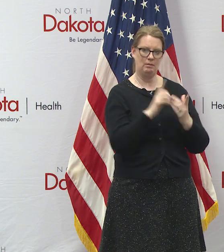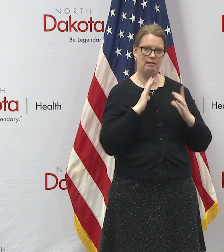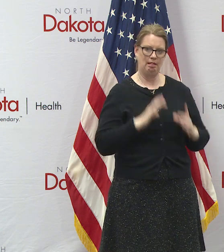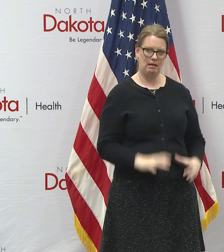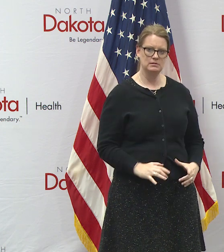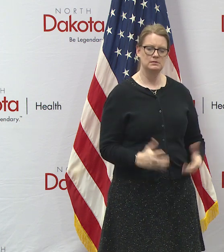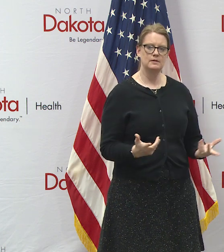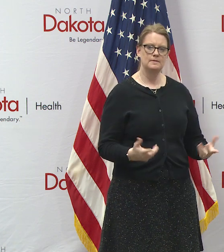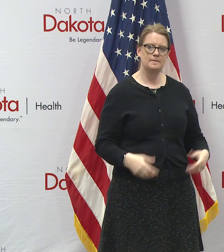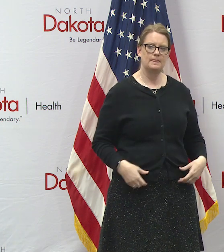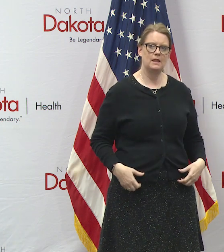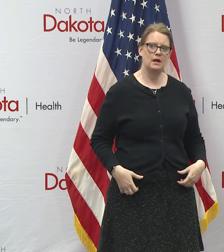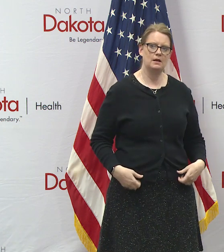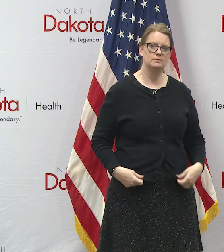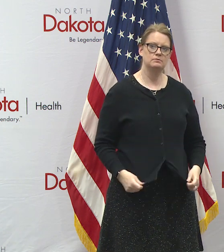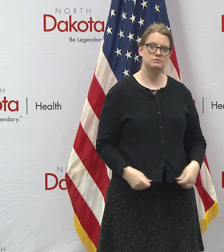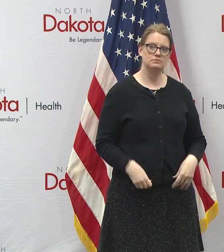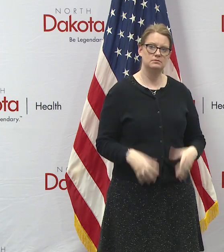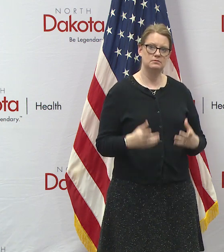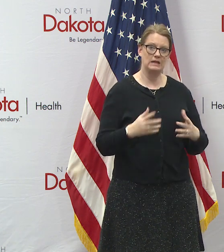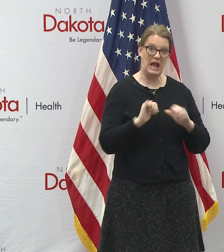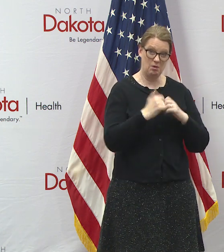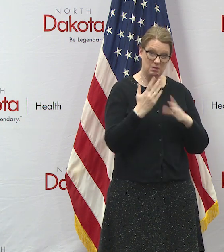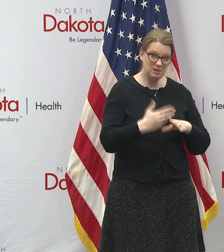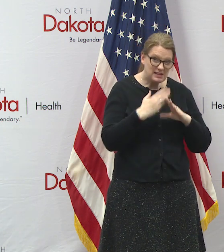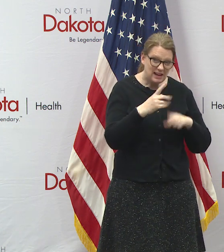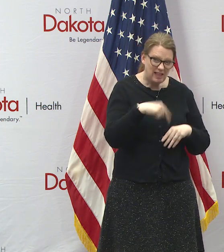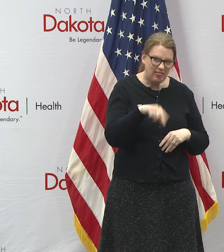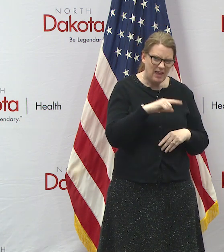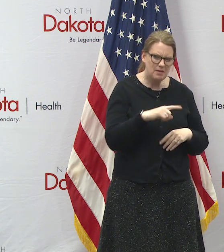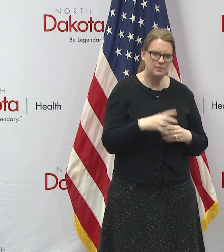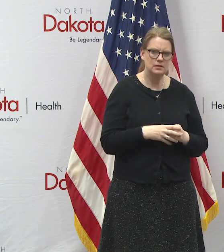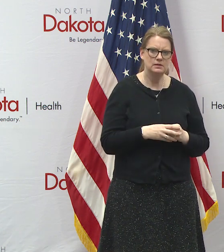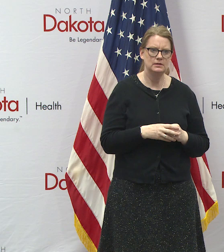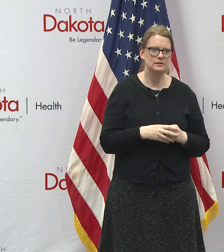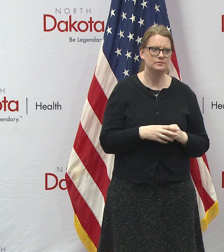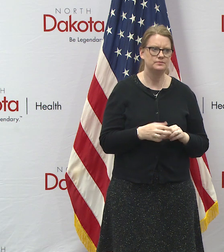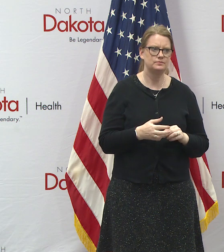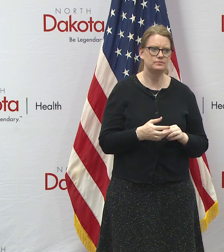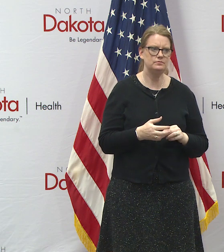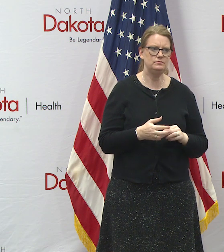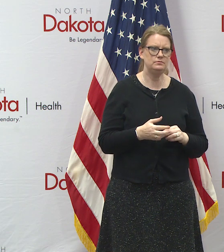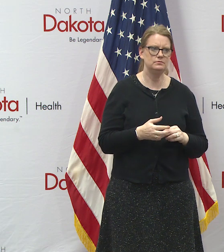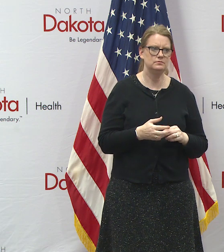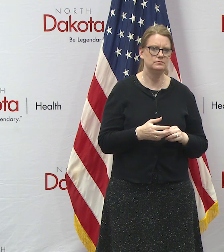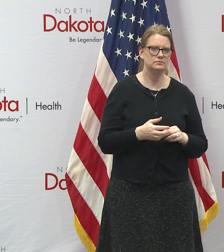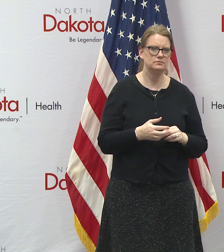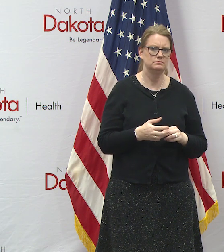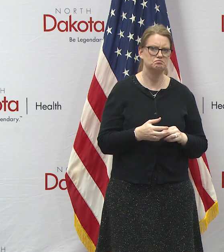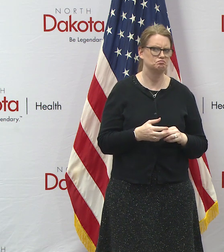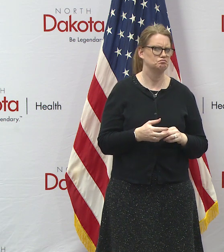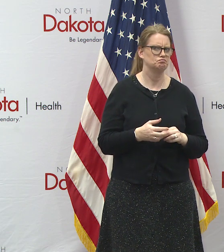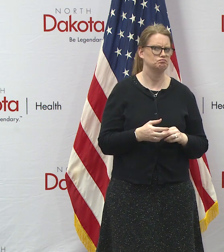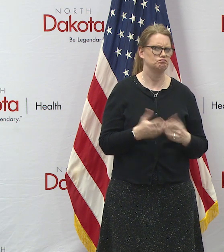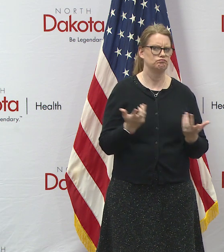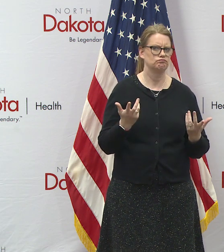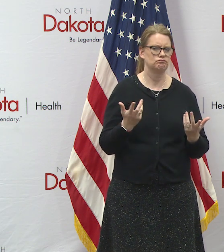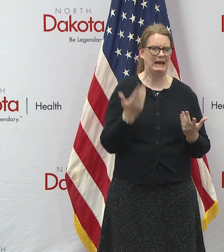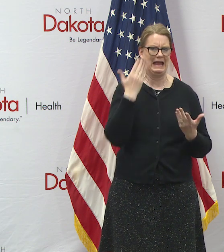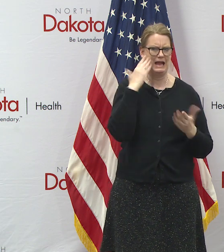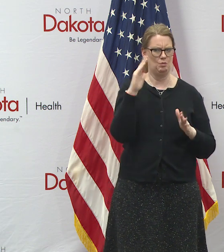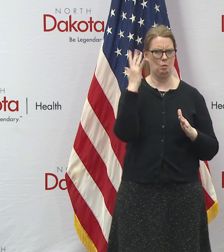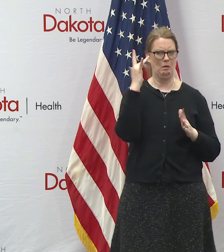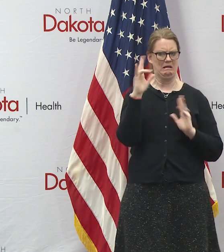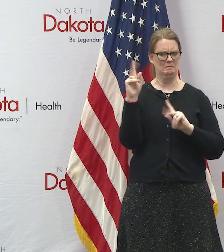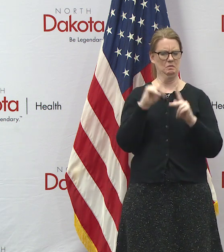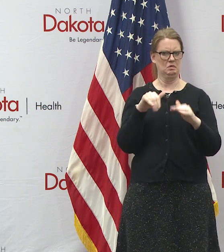i'm i'm uh what precautions are we taking uh i'm not sure what state function would be causing people to go